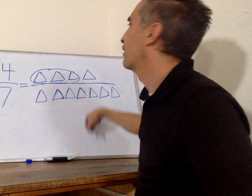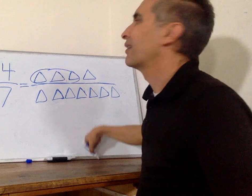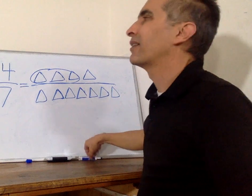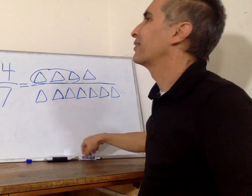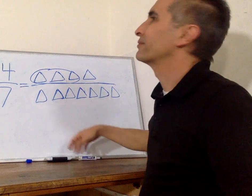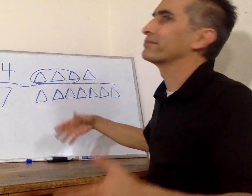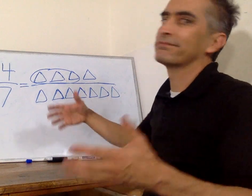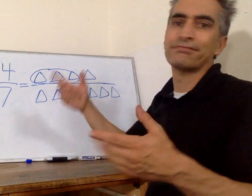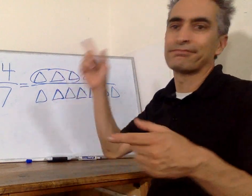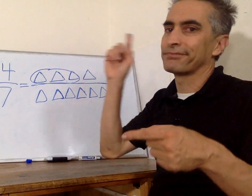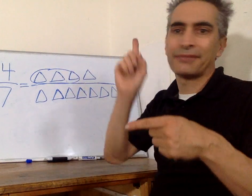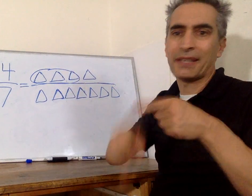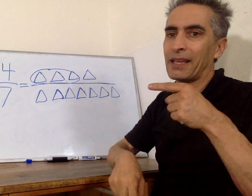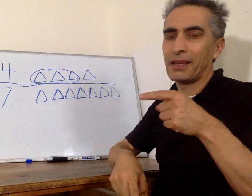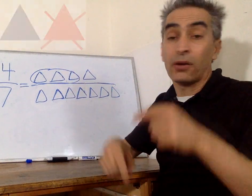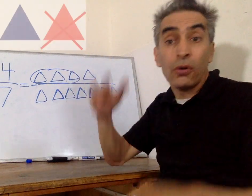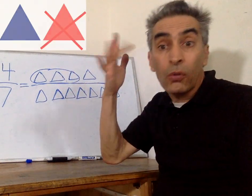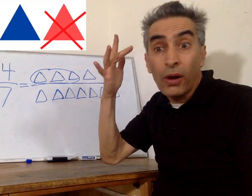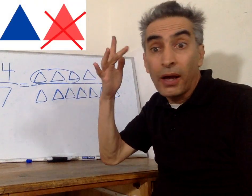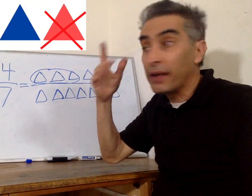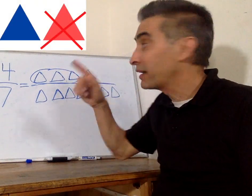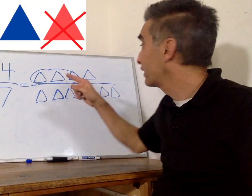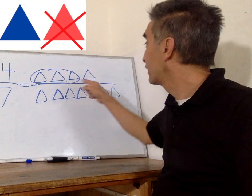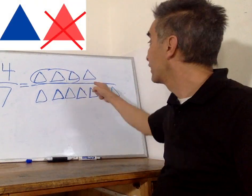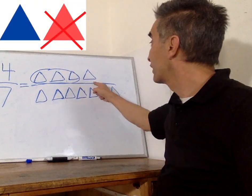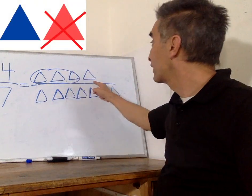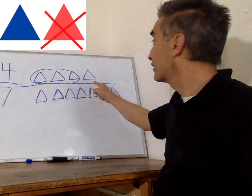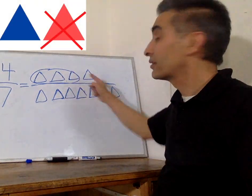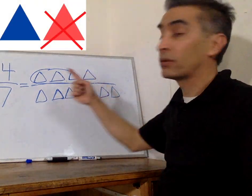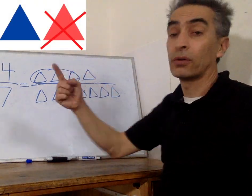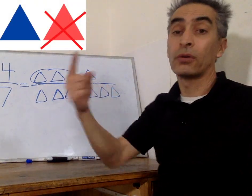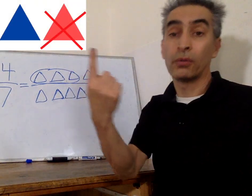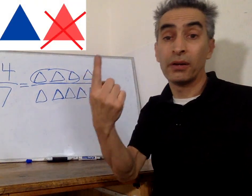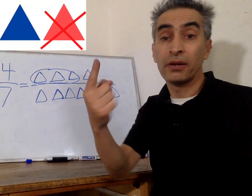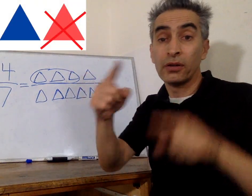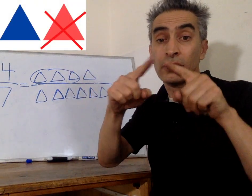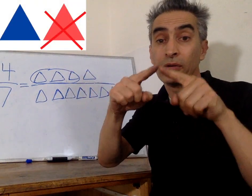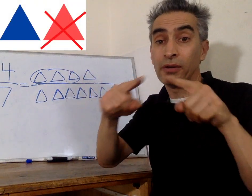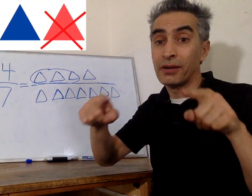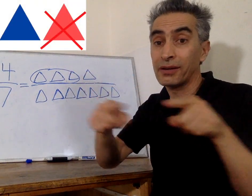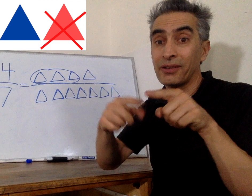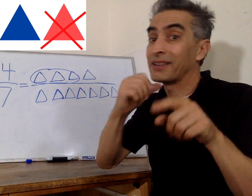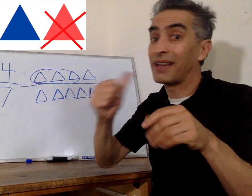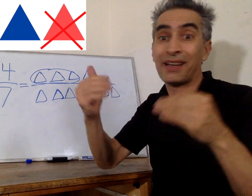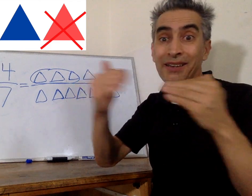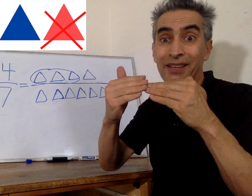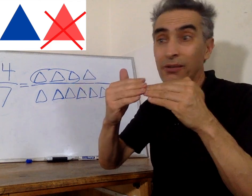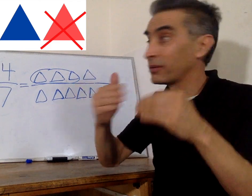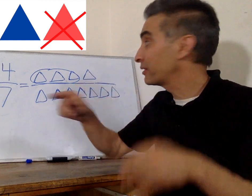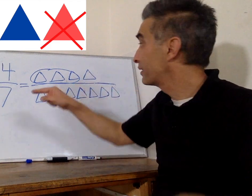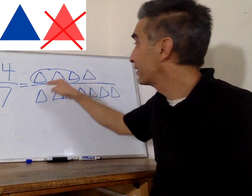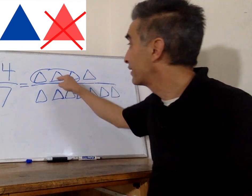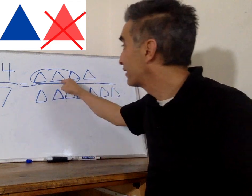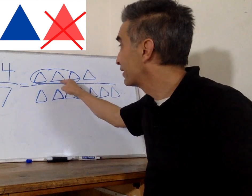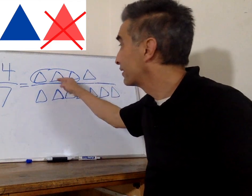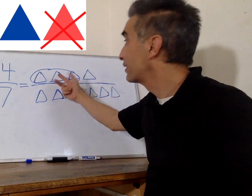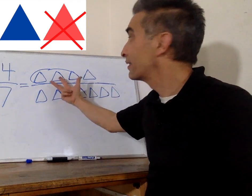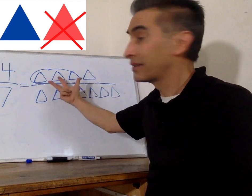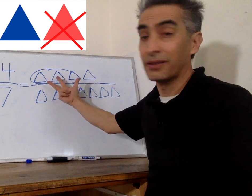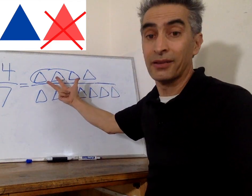Oh, can't do that one either because there's 1 left over. 1 triangle doesn't equal the 3 that